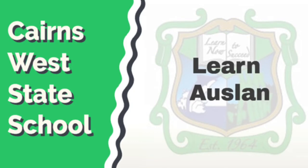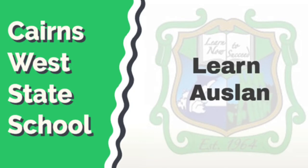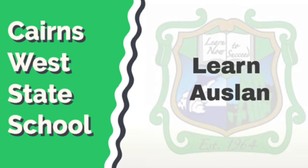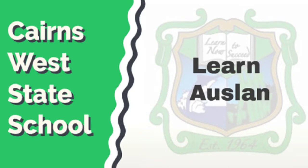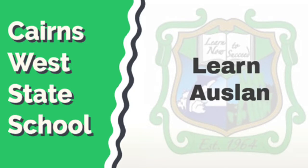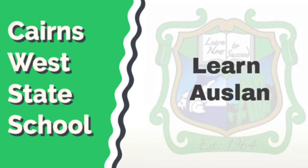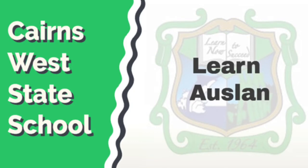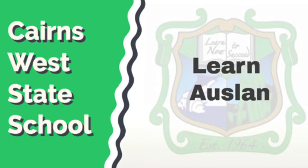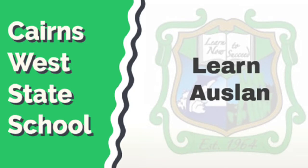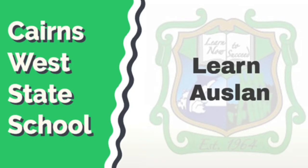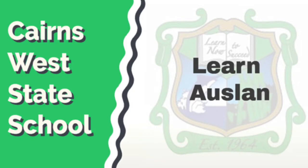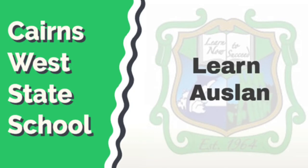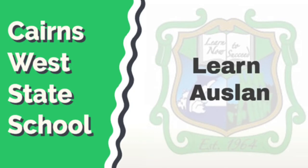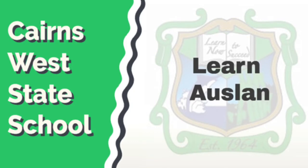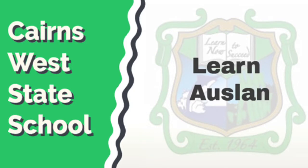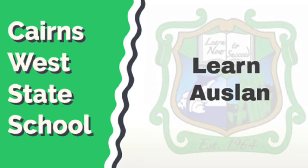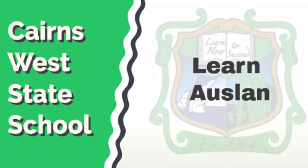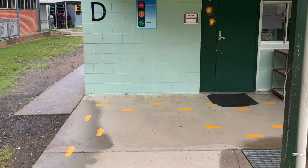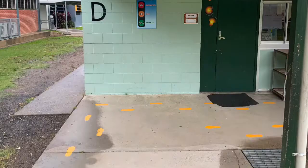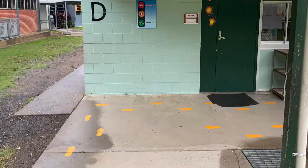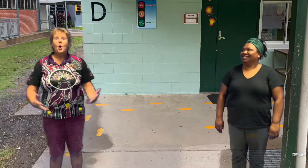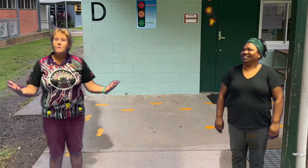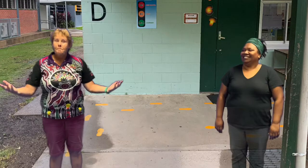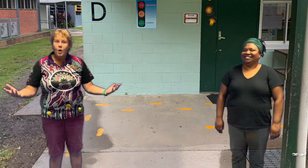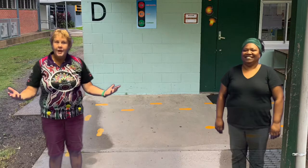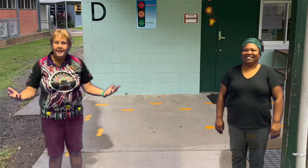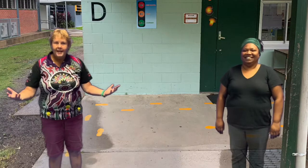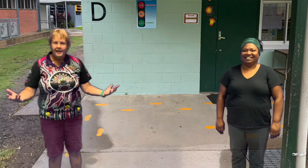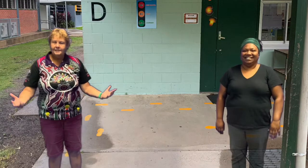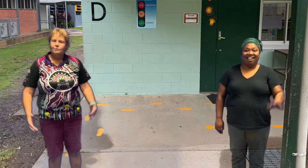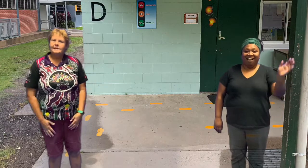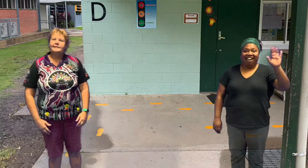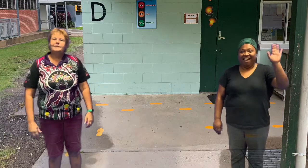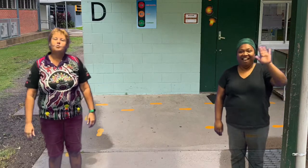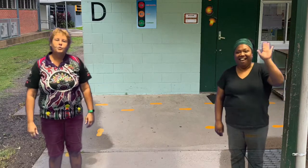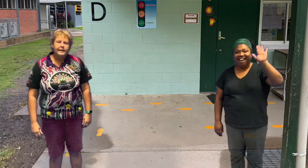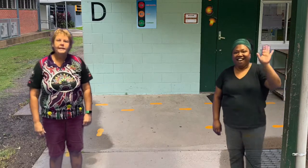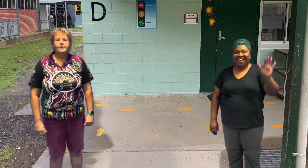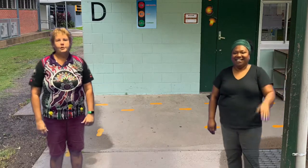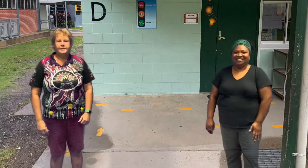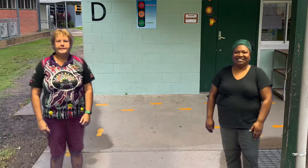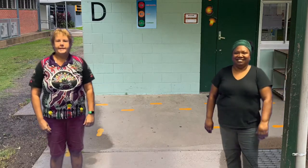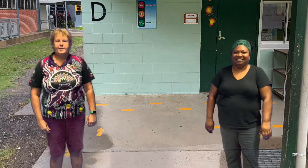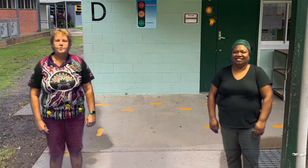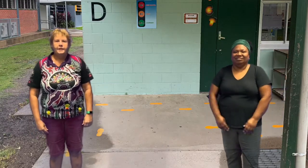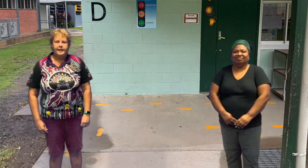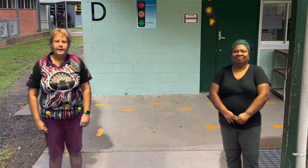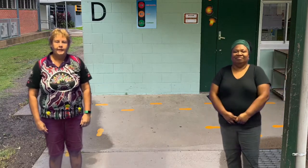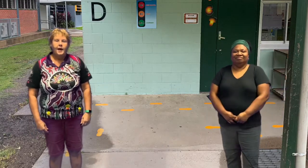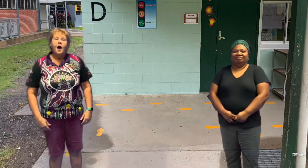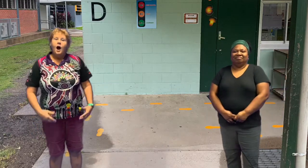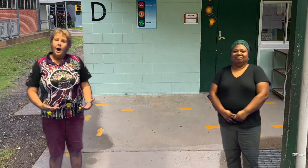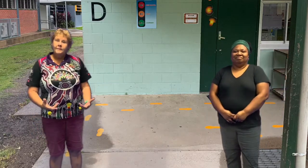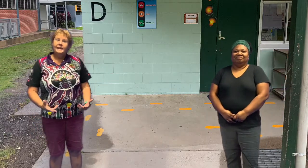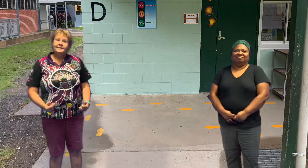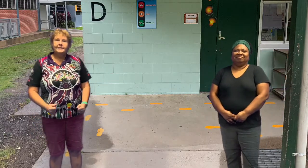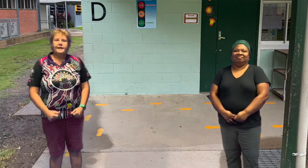eyes. I saw the sign. Good morning Cairns West. It's really good to see you again. I'm here today